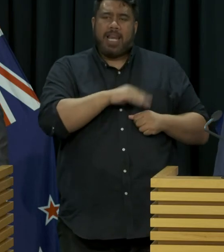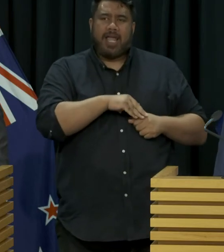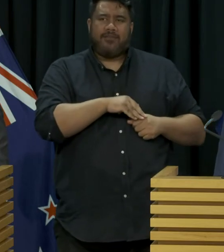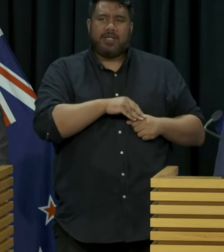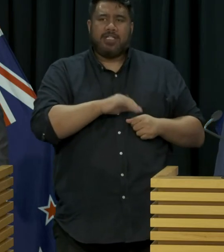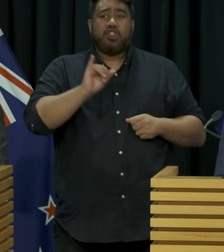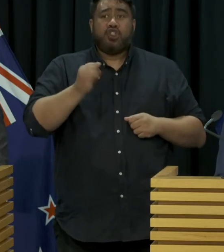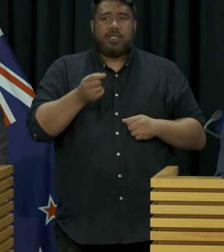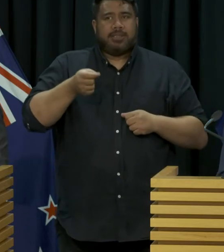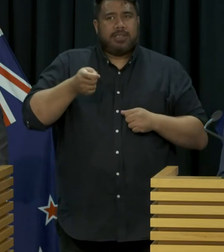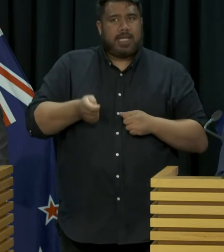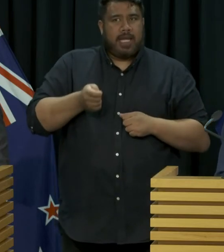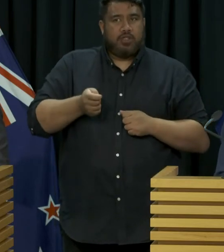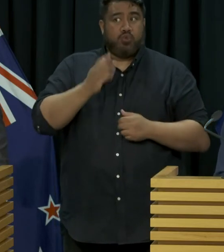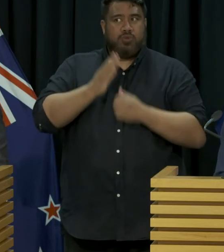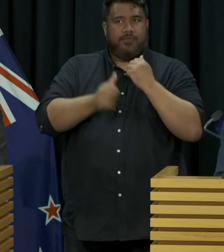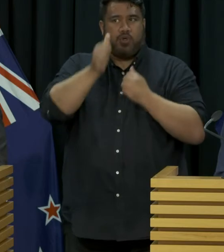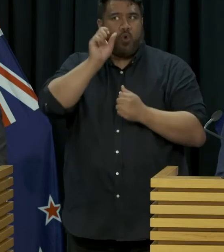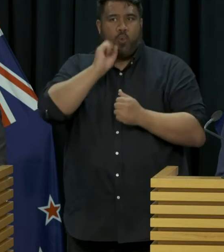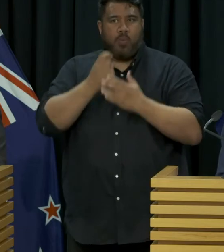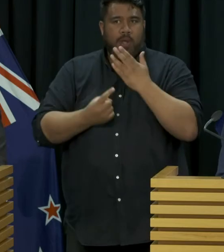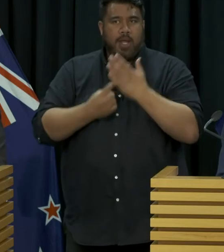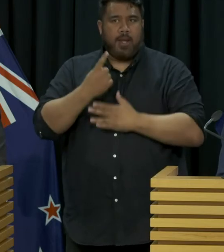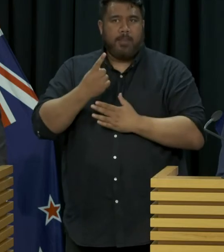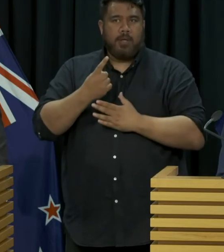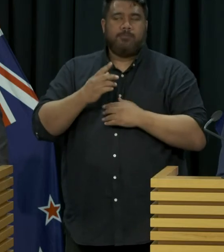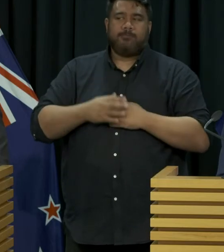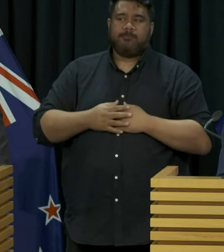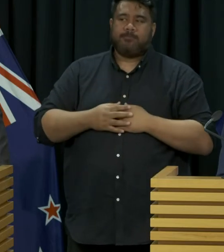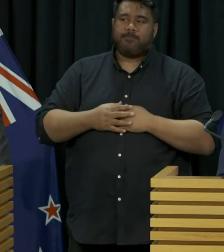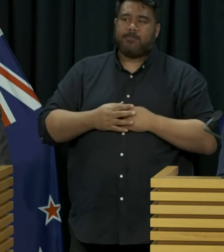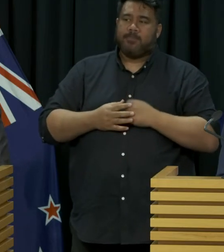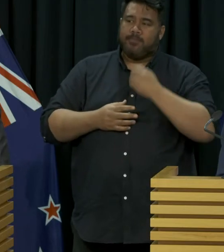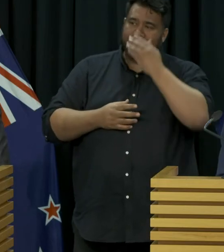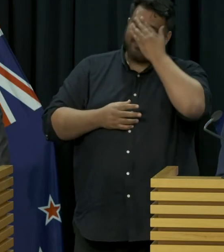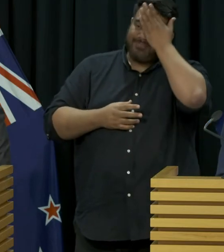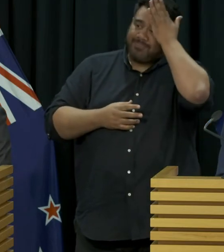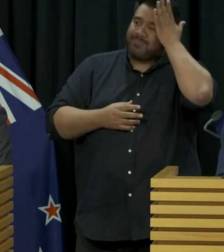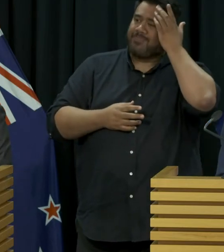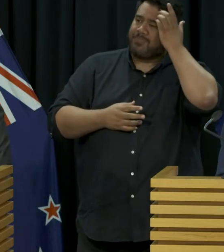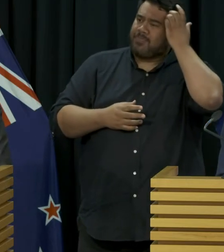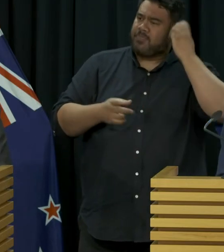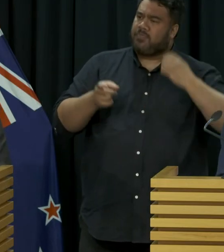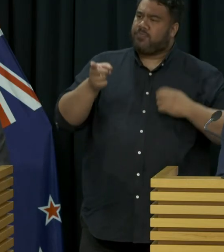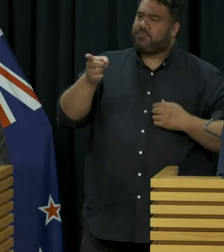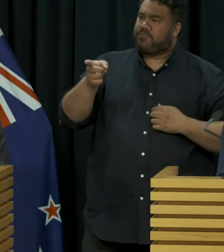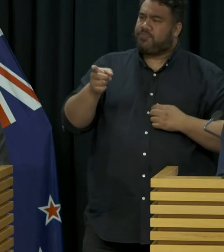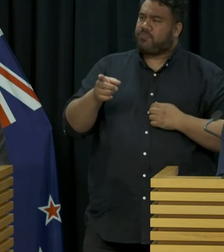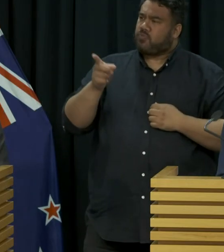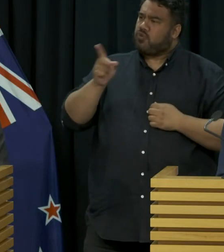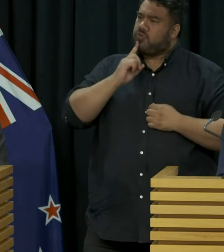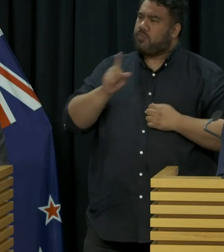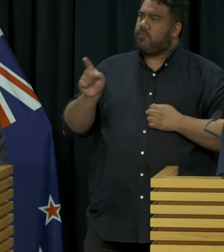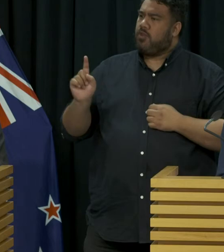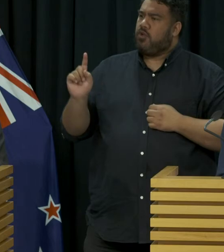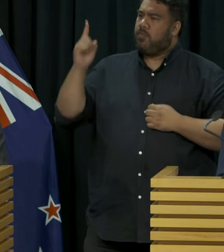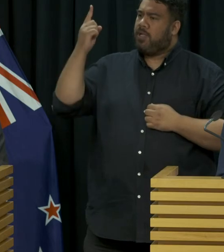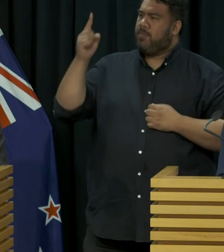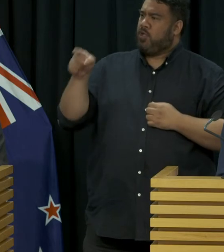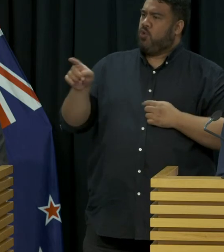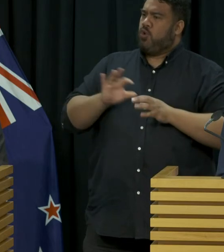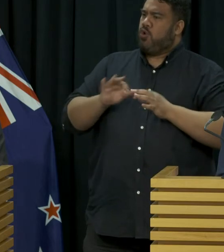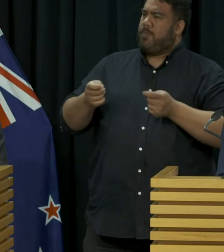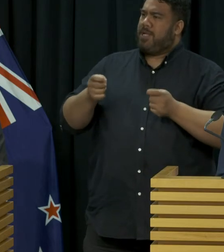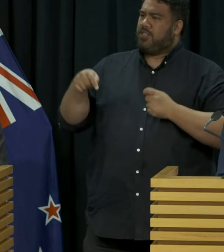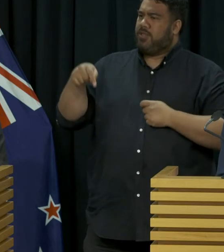because from time to time we do need to accommodate people at short notice. You just said you're the minister not managing this at